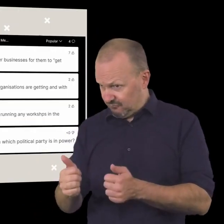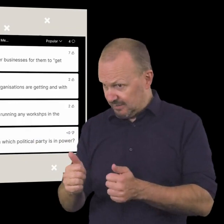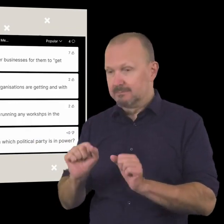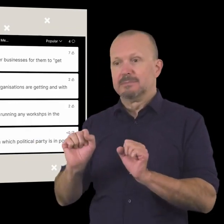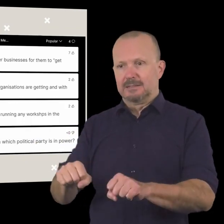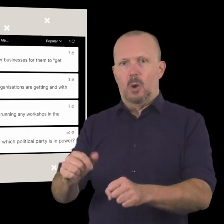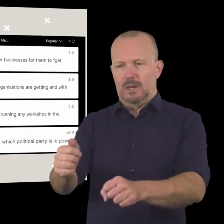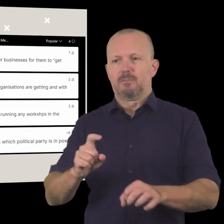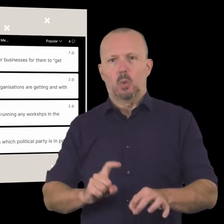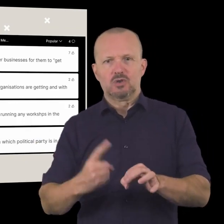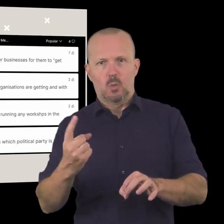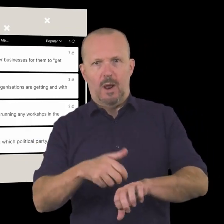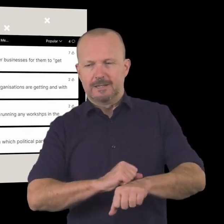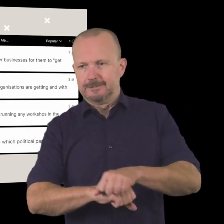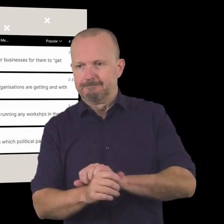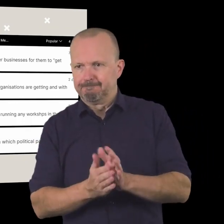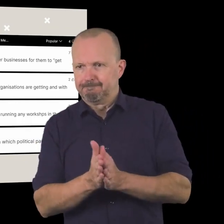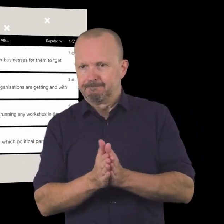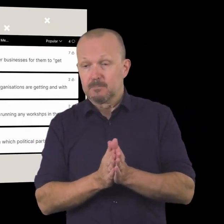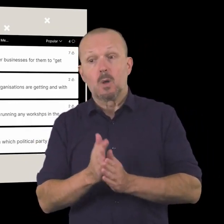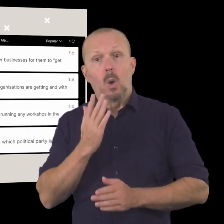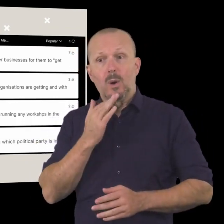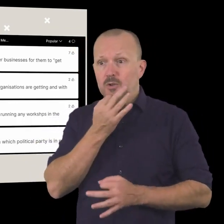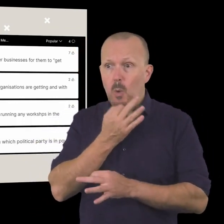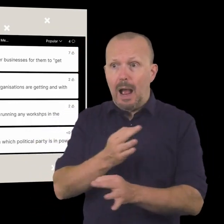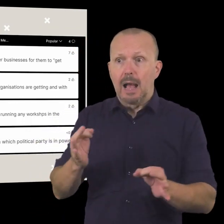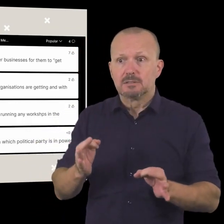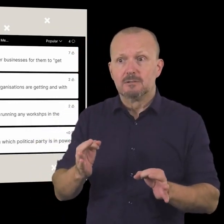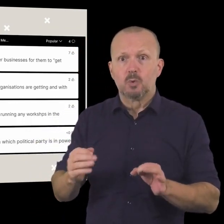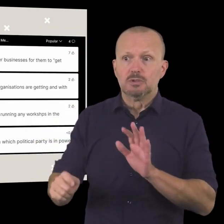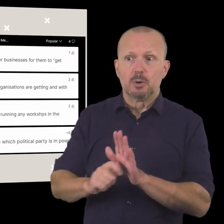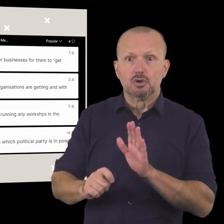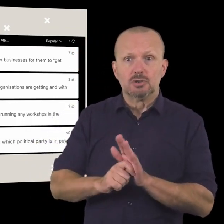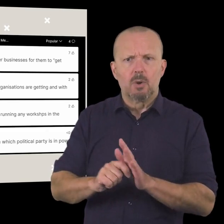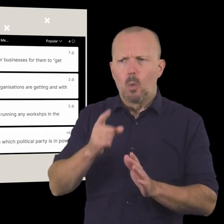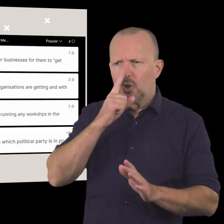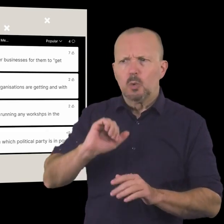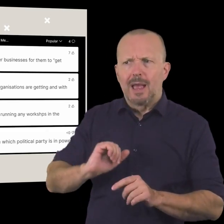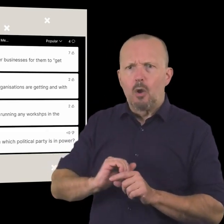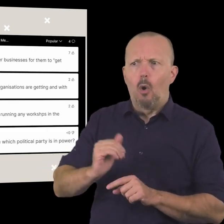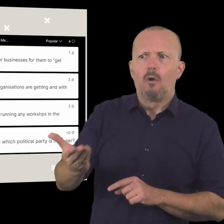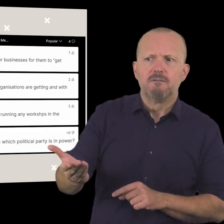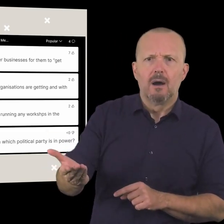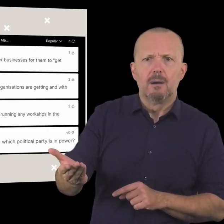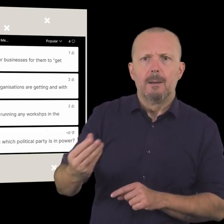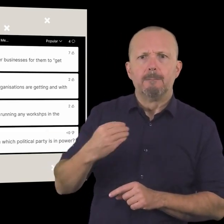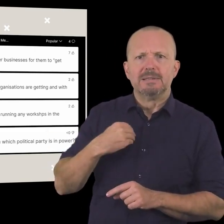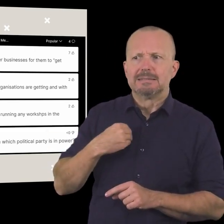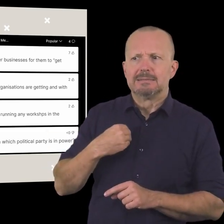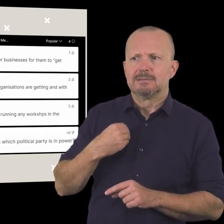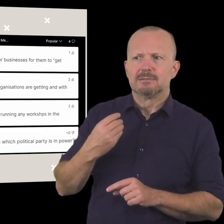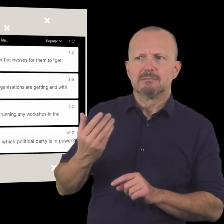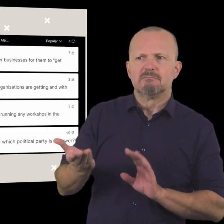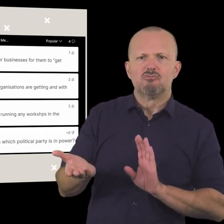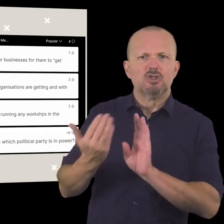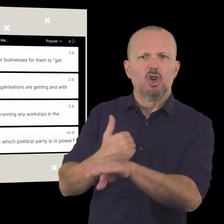lovely okay so question number one when asking for sponsorship what can we offer businesses to get them to get